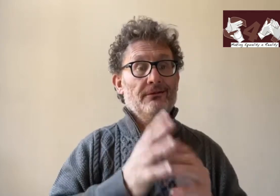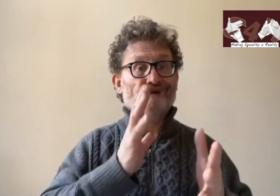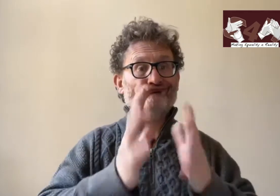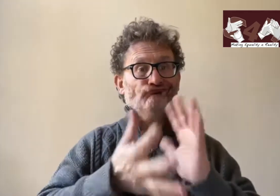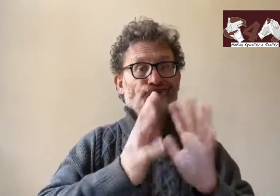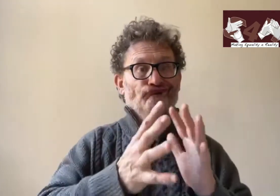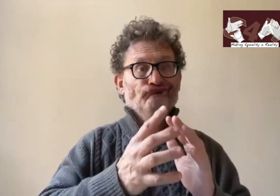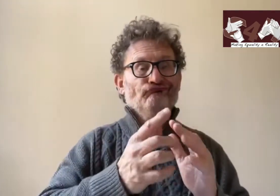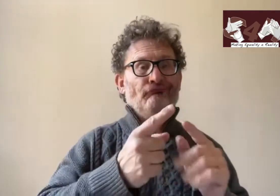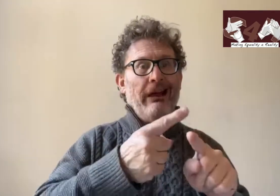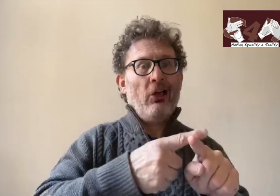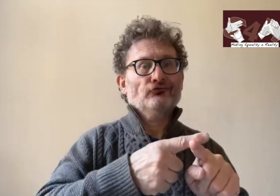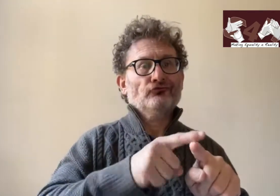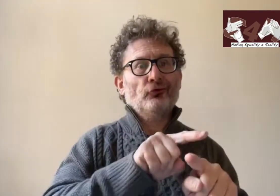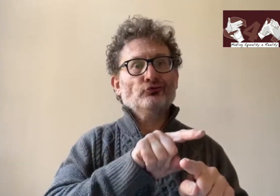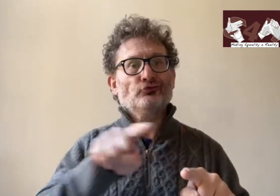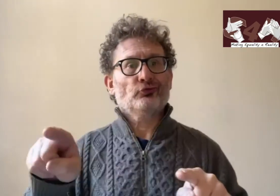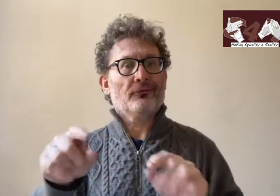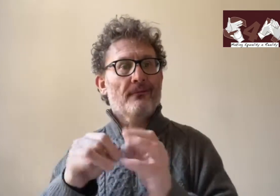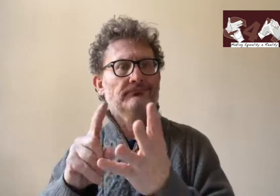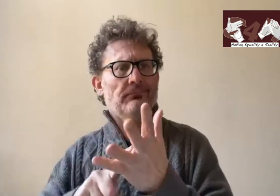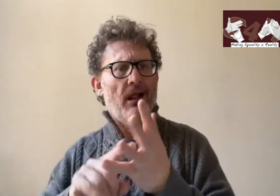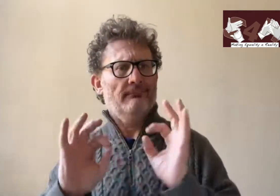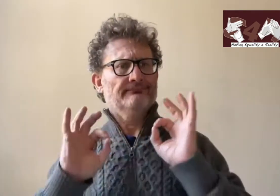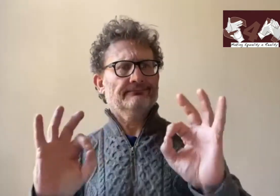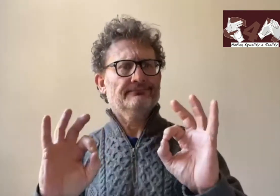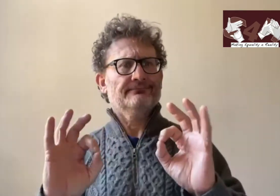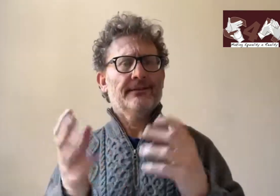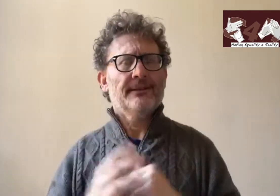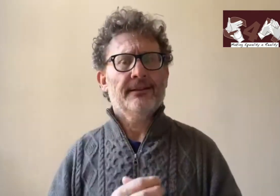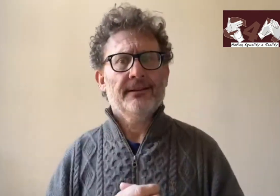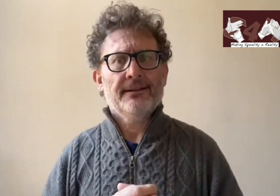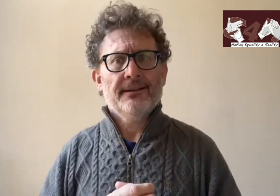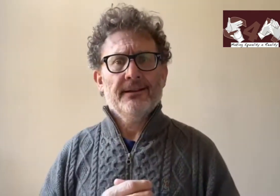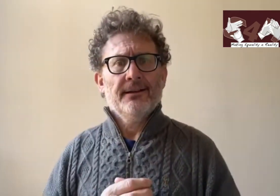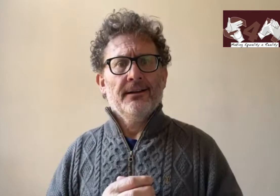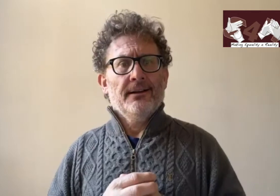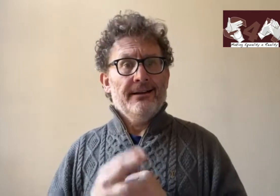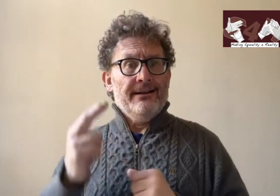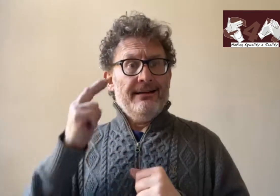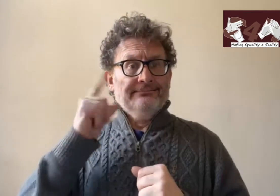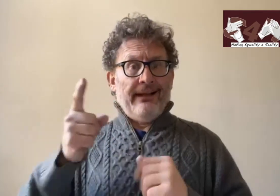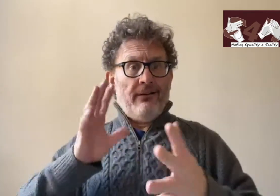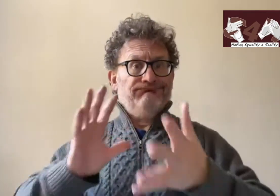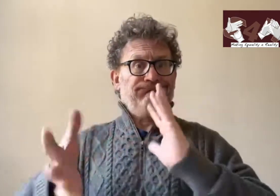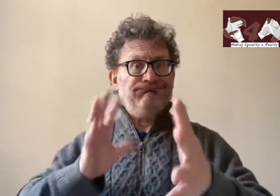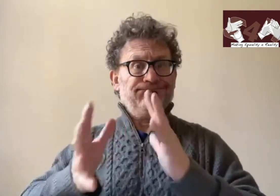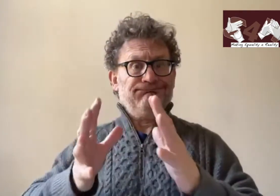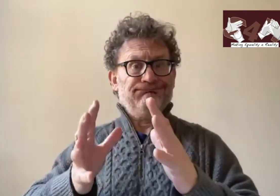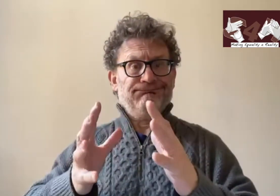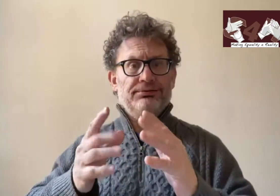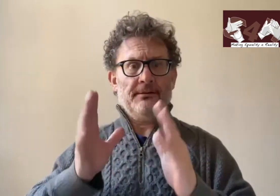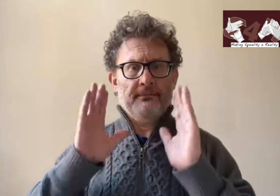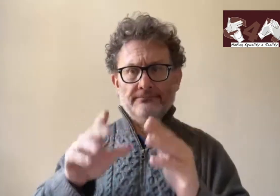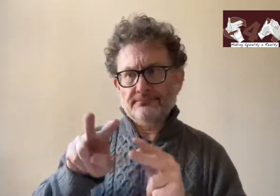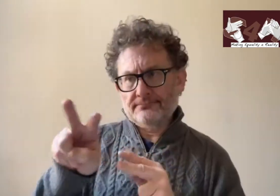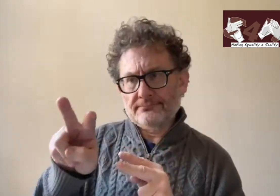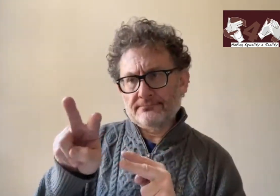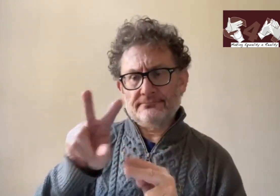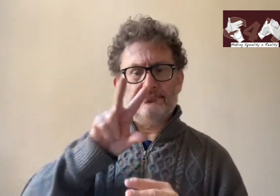they've learned how to go from English into BSL and so when a deaf person signing that interpreter needs